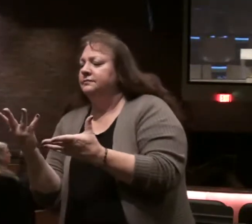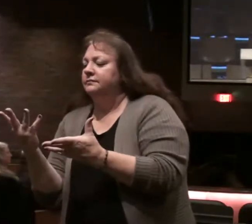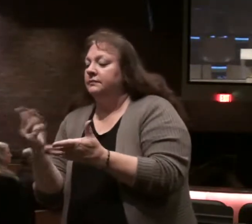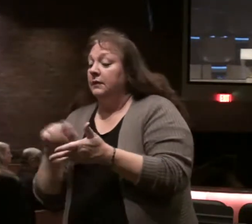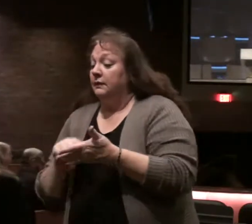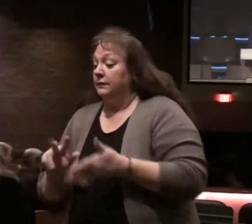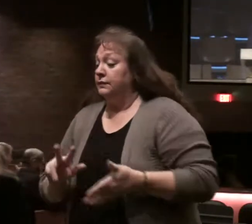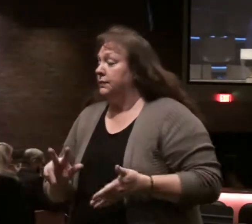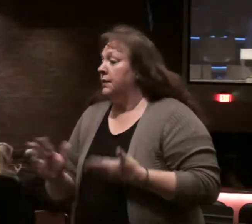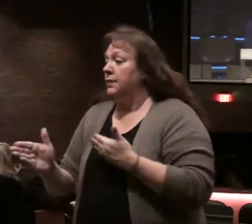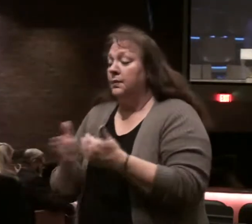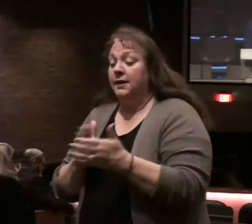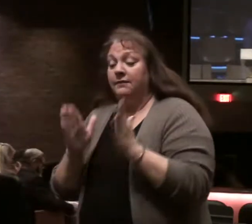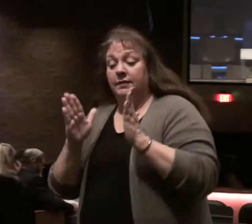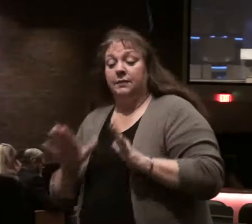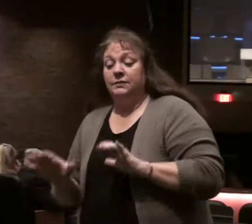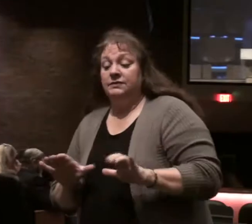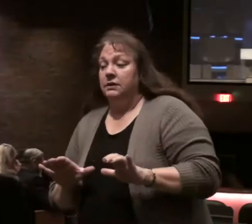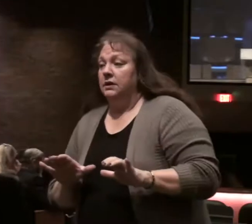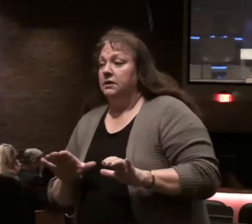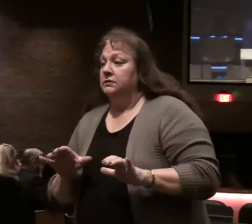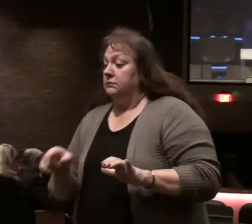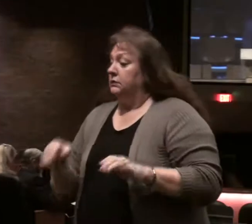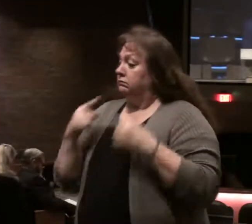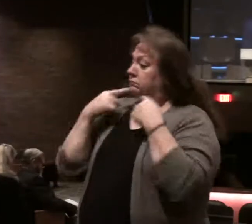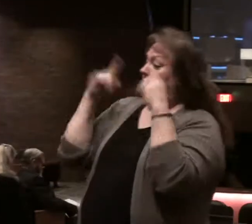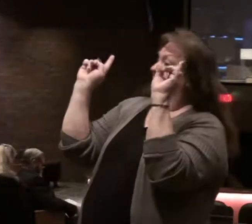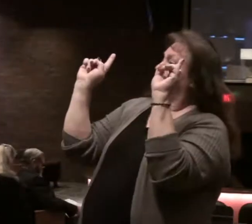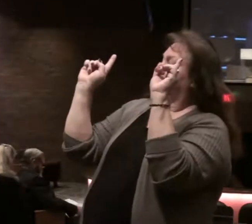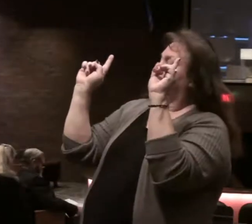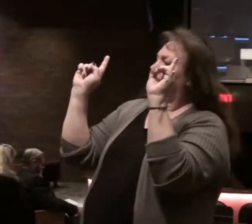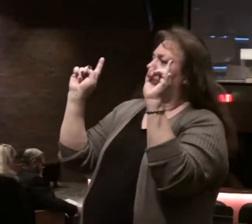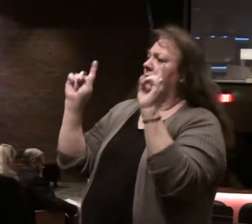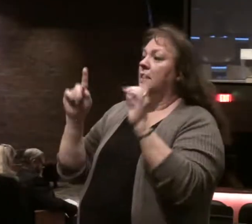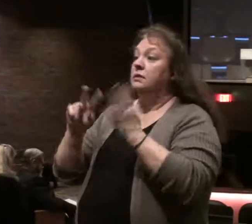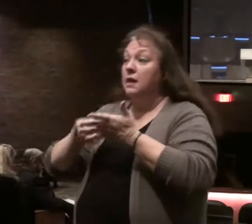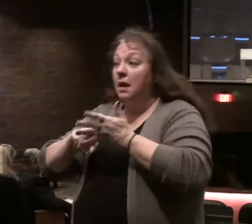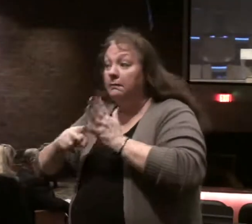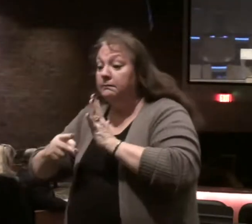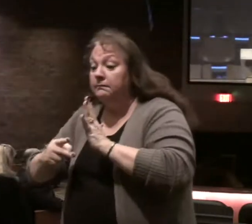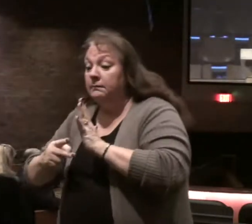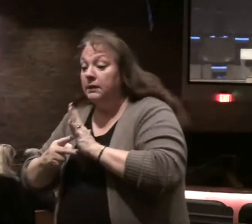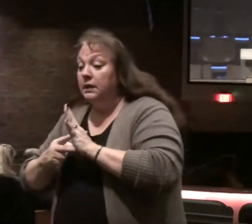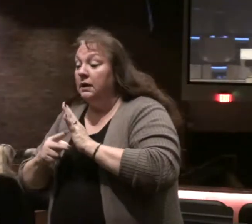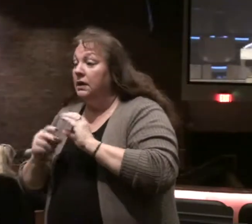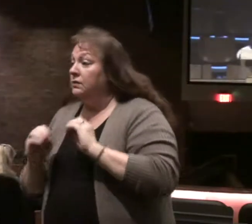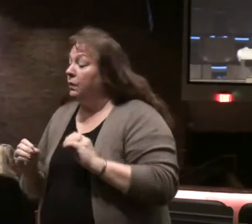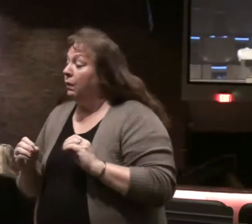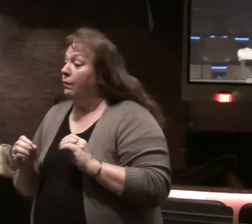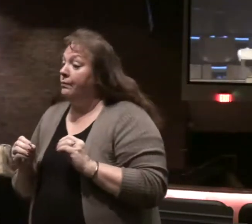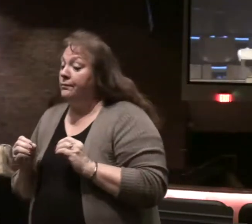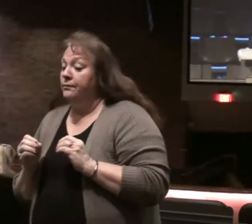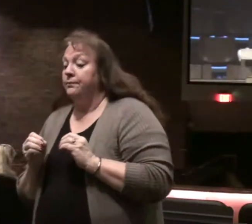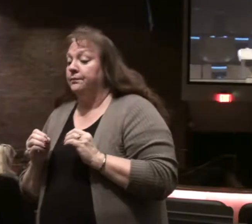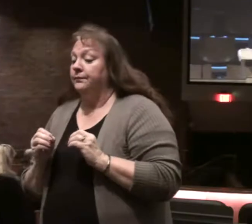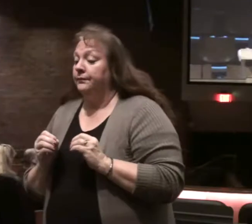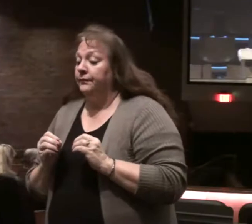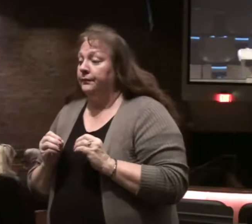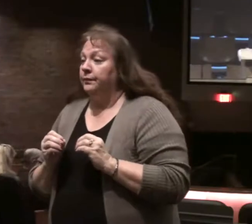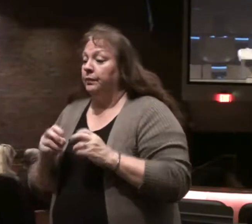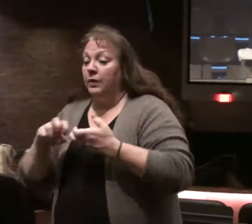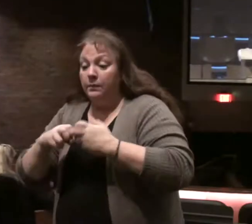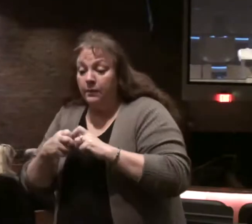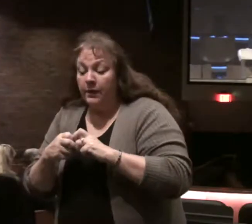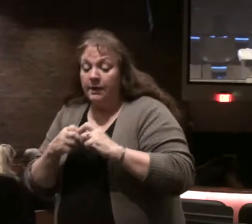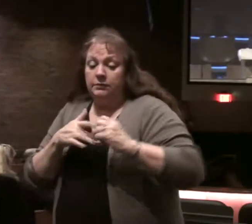3, in whatever He does, He prospers. Now, as I'm saying, there will be no trials,